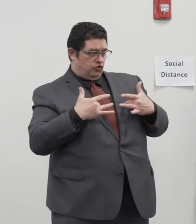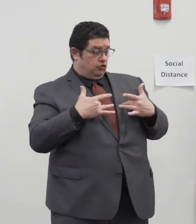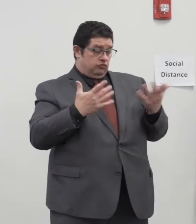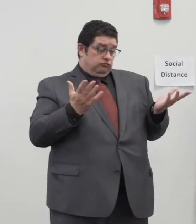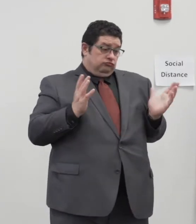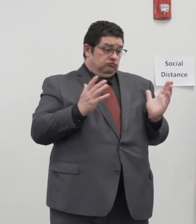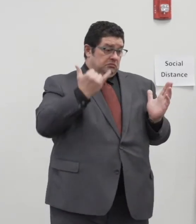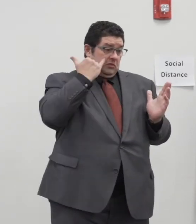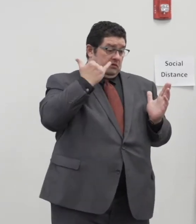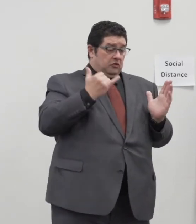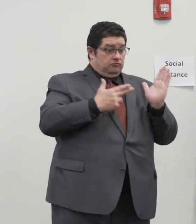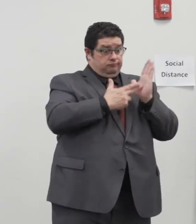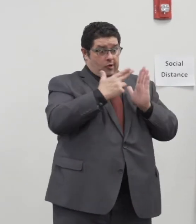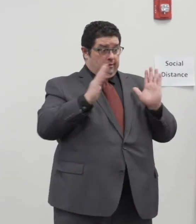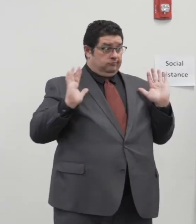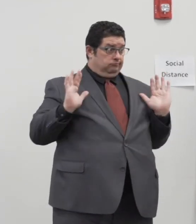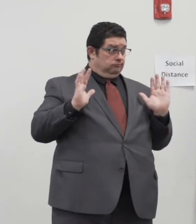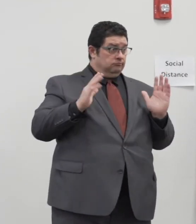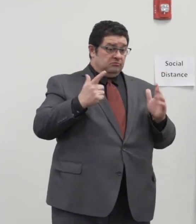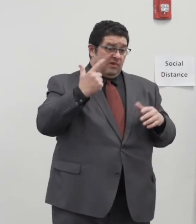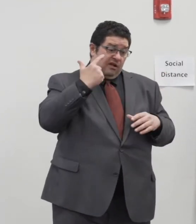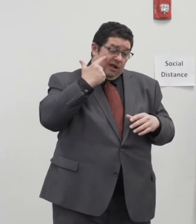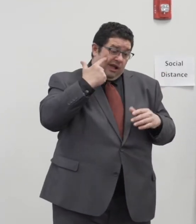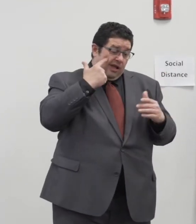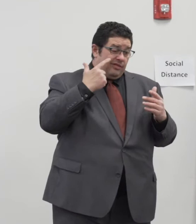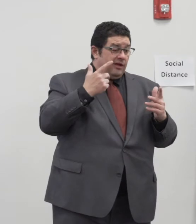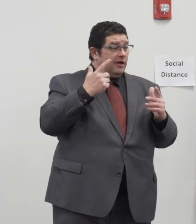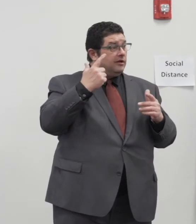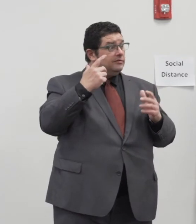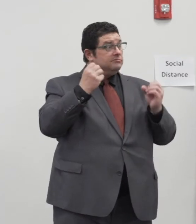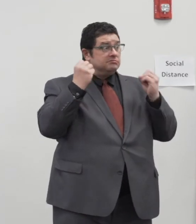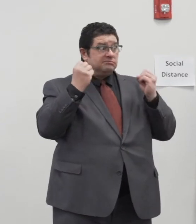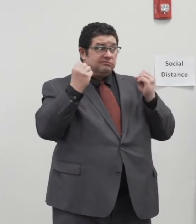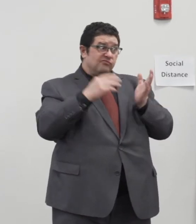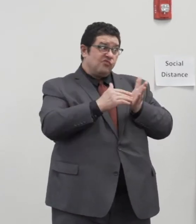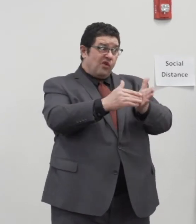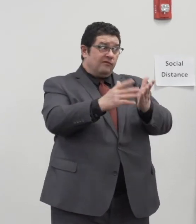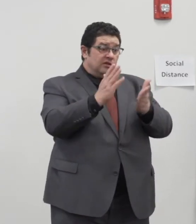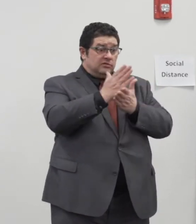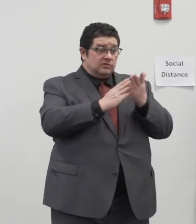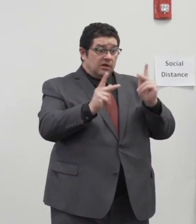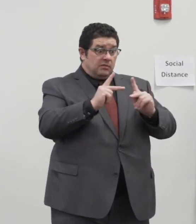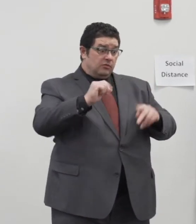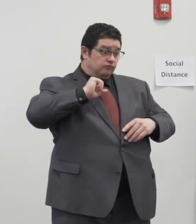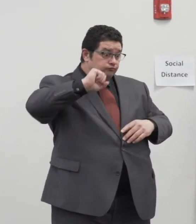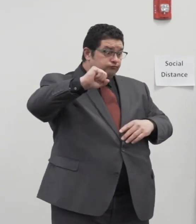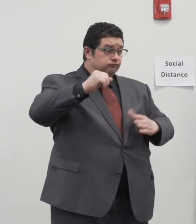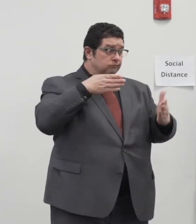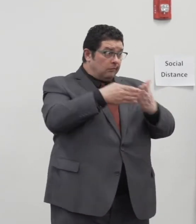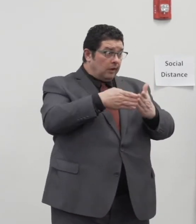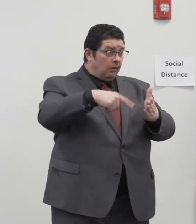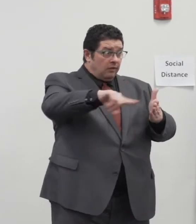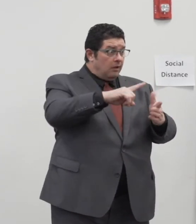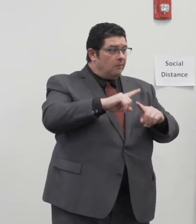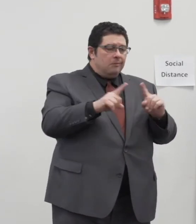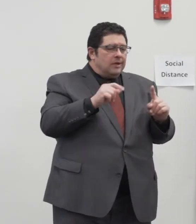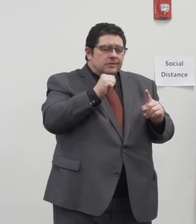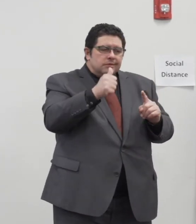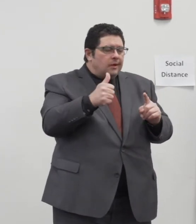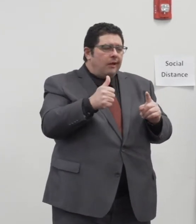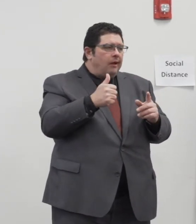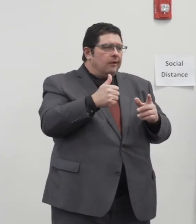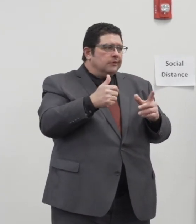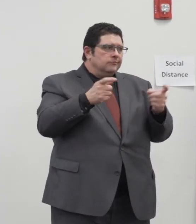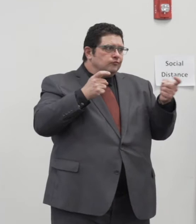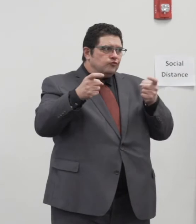faith and I think there are many rights for people who are retaliated against but it doesn't stop bad behavior on social media